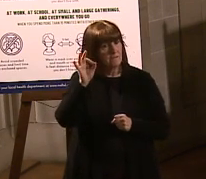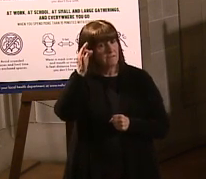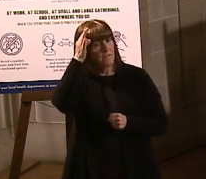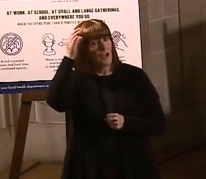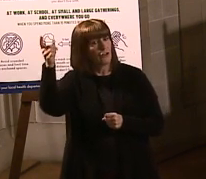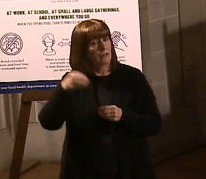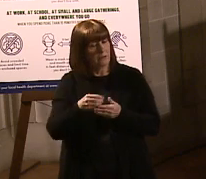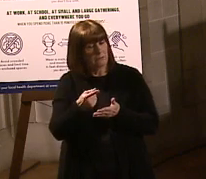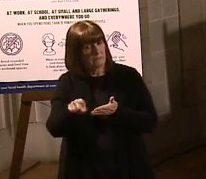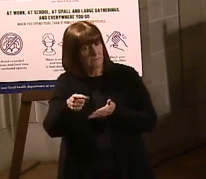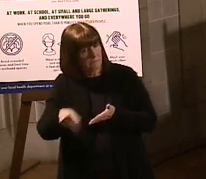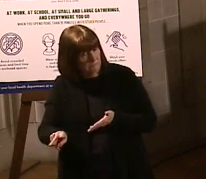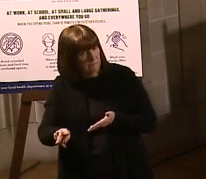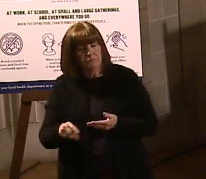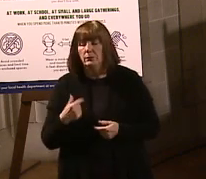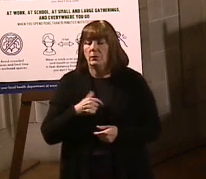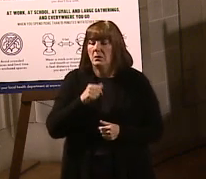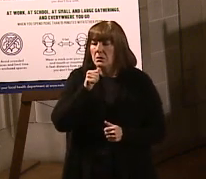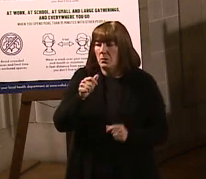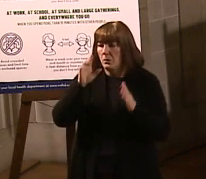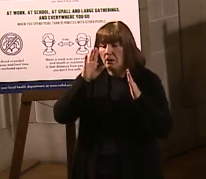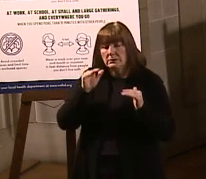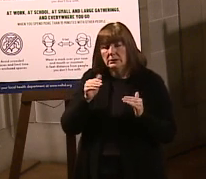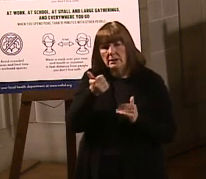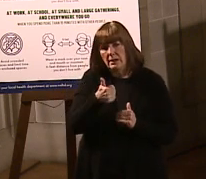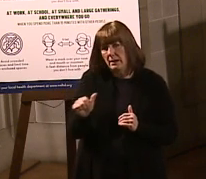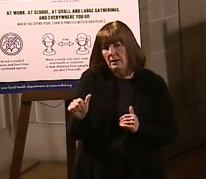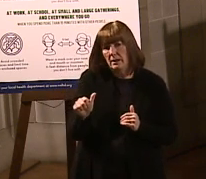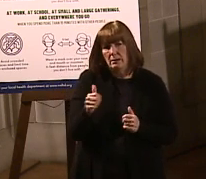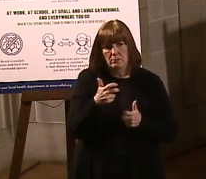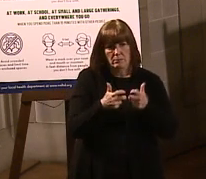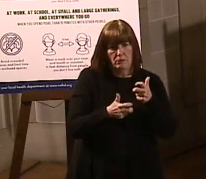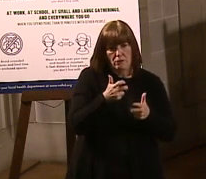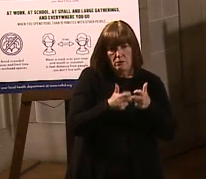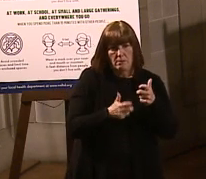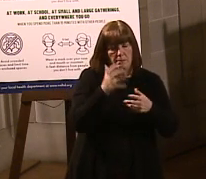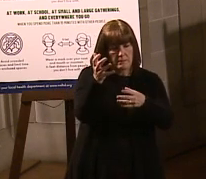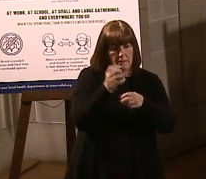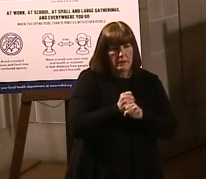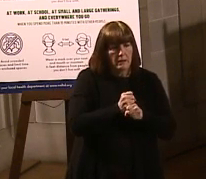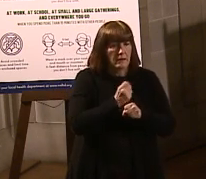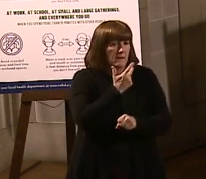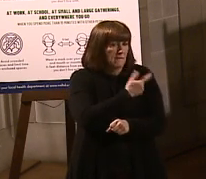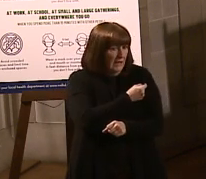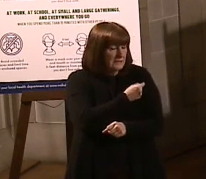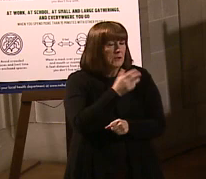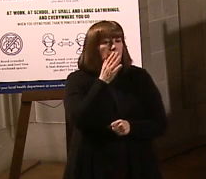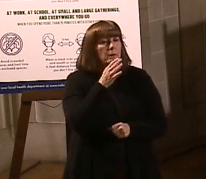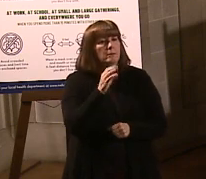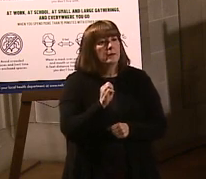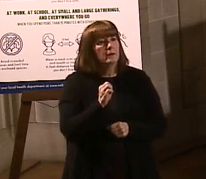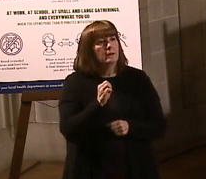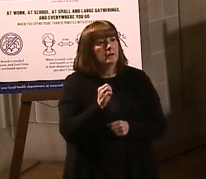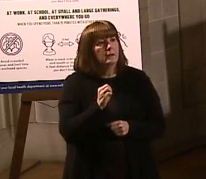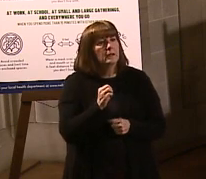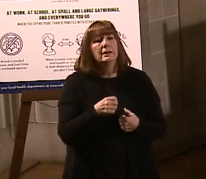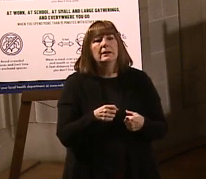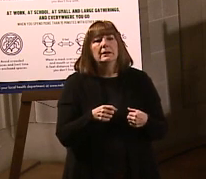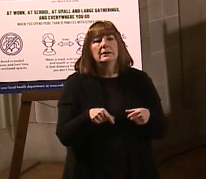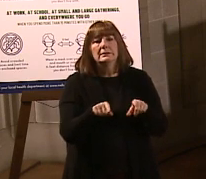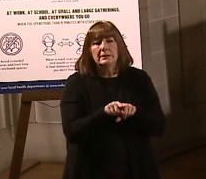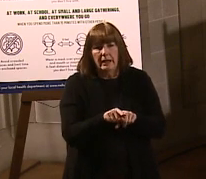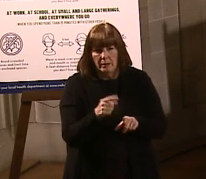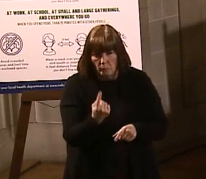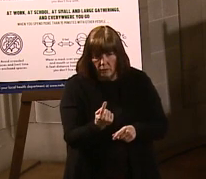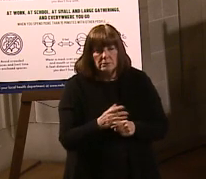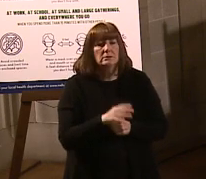weeks? We're not anticipating getting any, having any problem getting doses. It's just going to be the same doses. So I think we're going